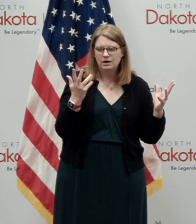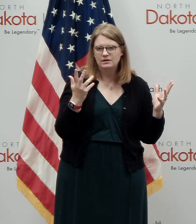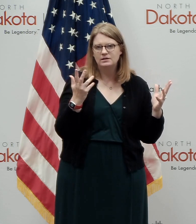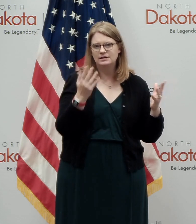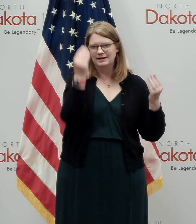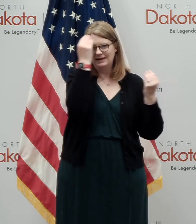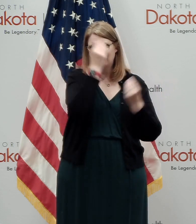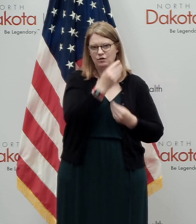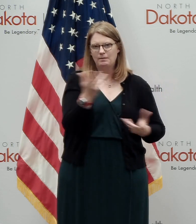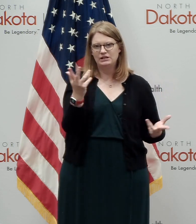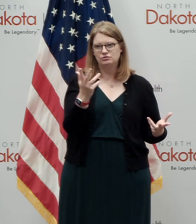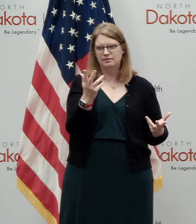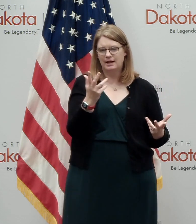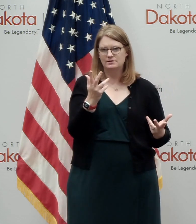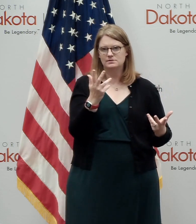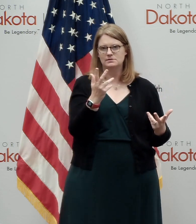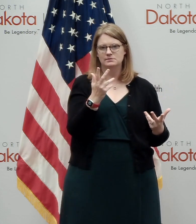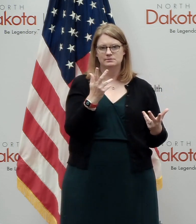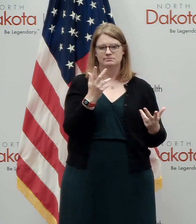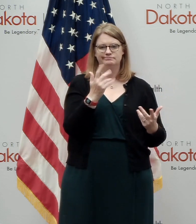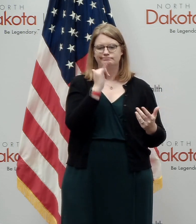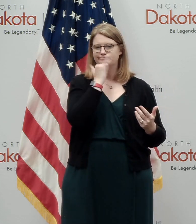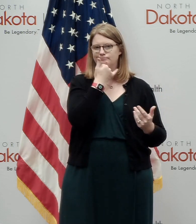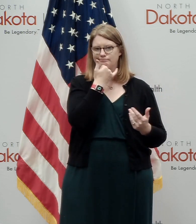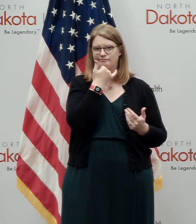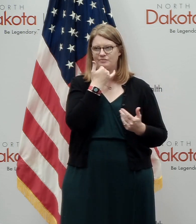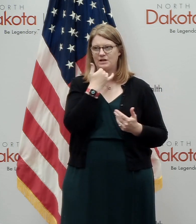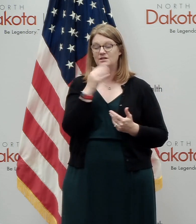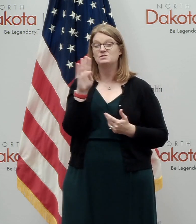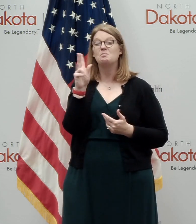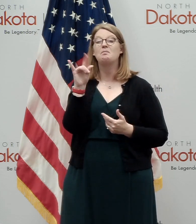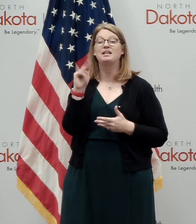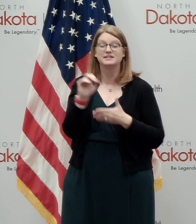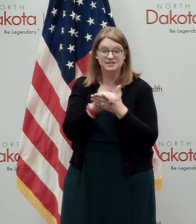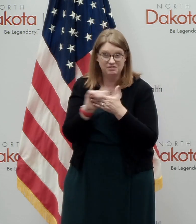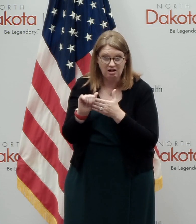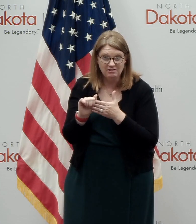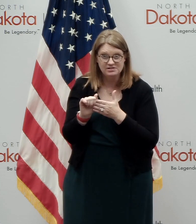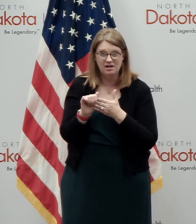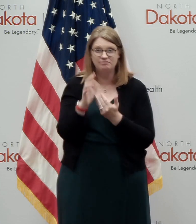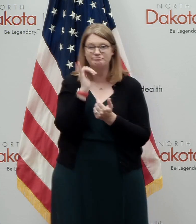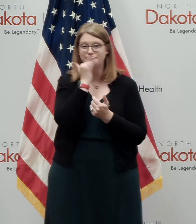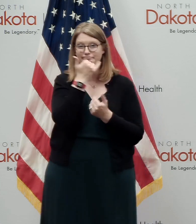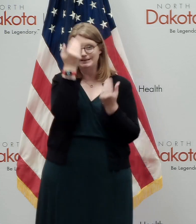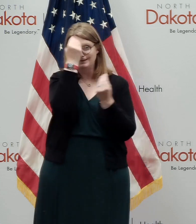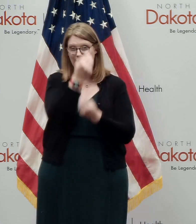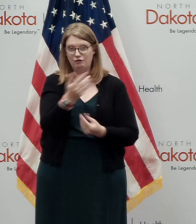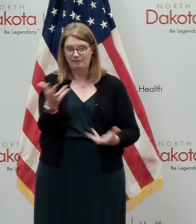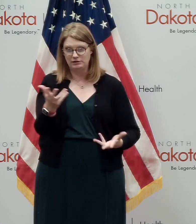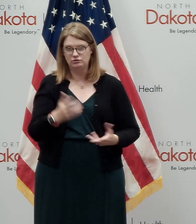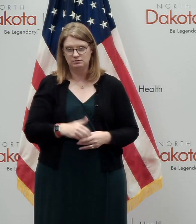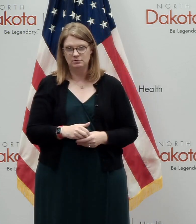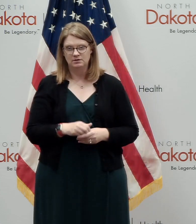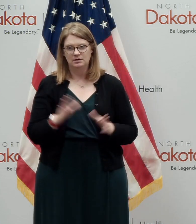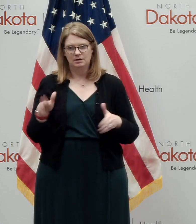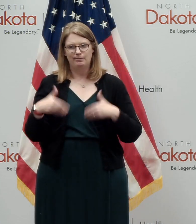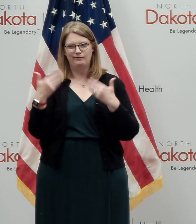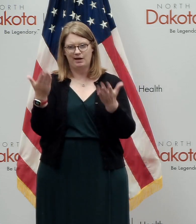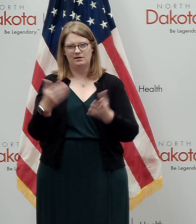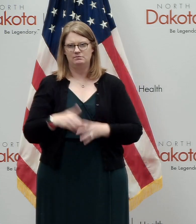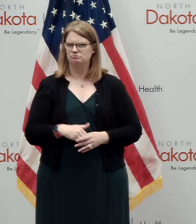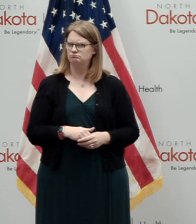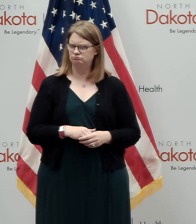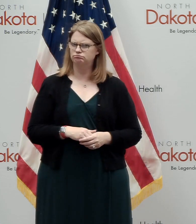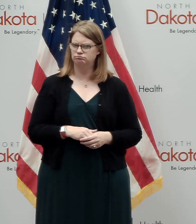there is literally, you know, hundreds of millions of dollars or billions of dollars of misinformation on the, on the, uh, on the internet,